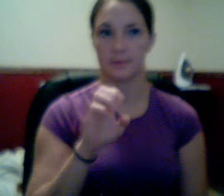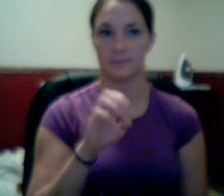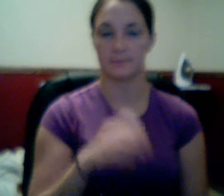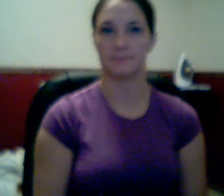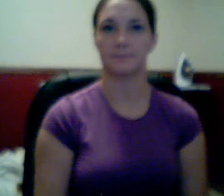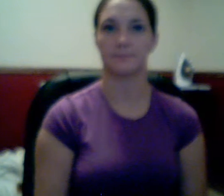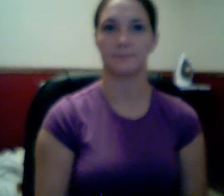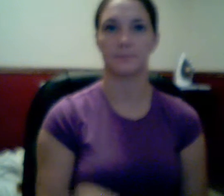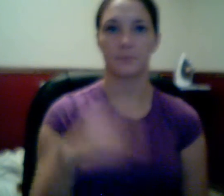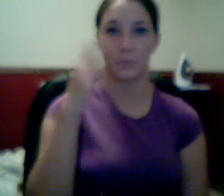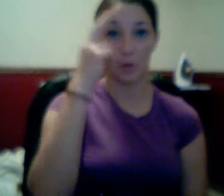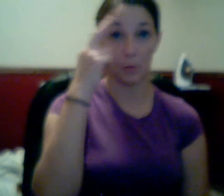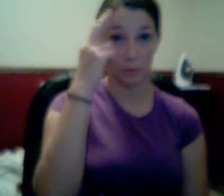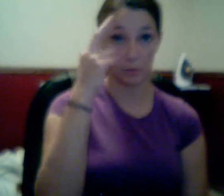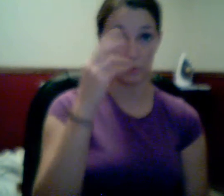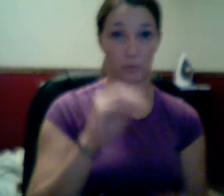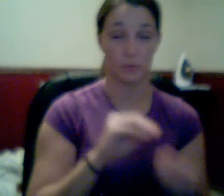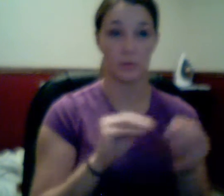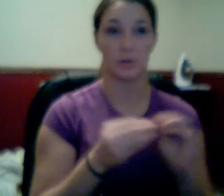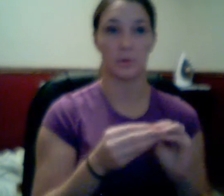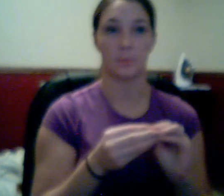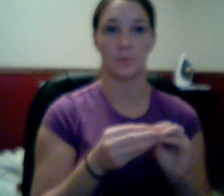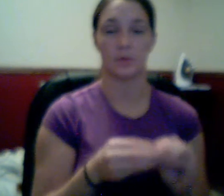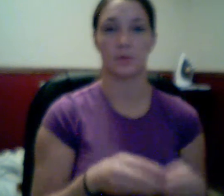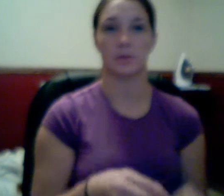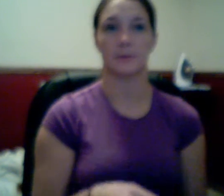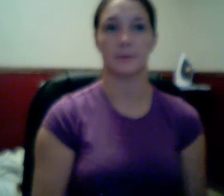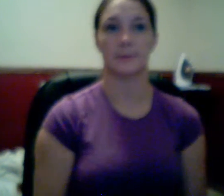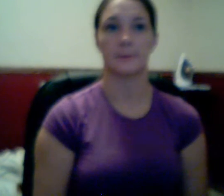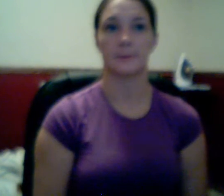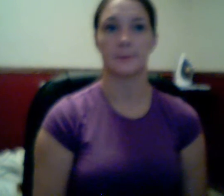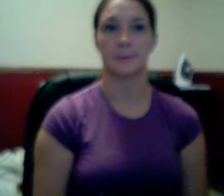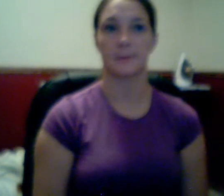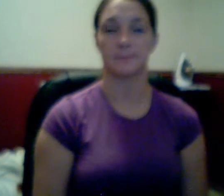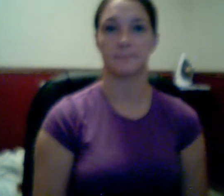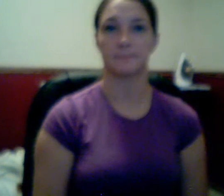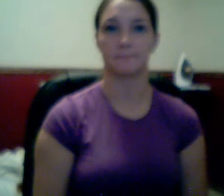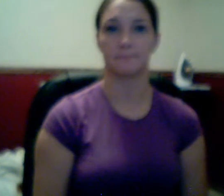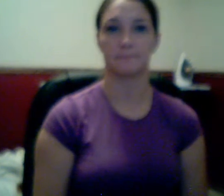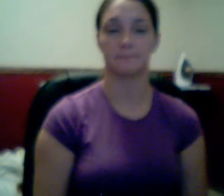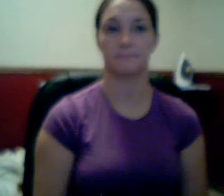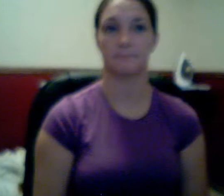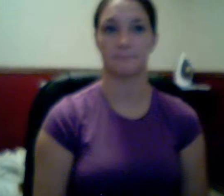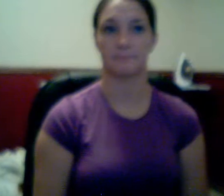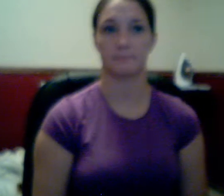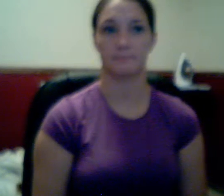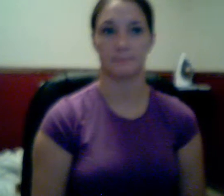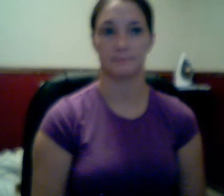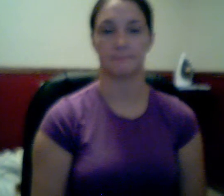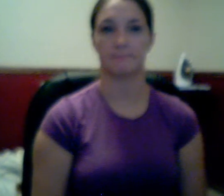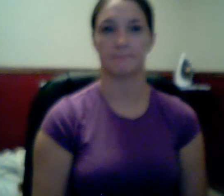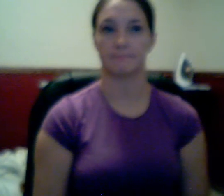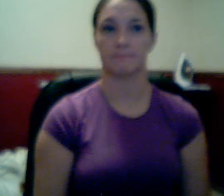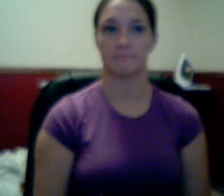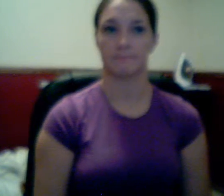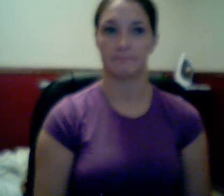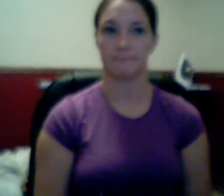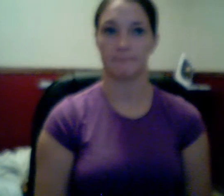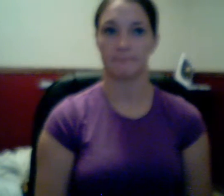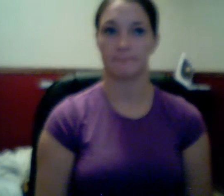One final classification numbers that I want to talk to you about in detail. And that is the concept of a real